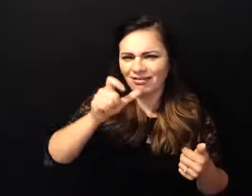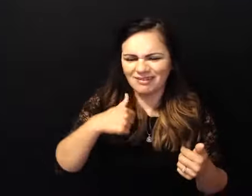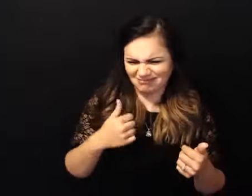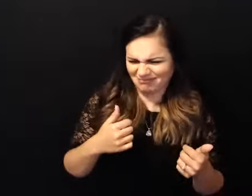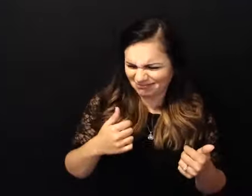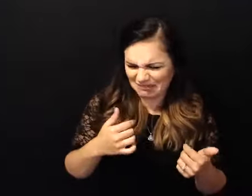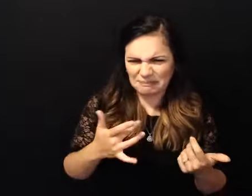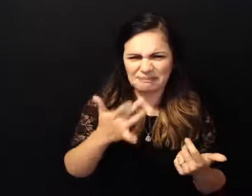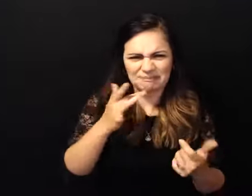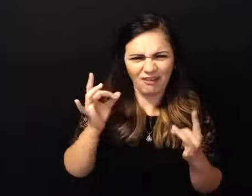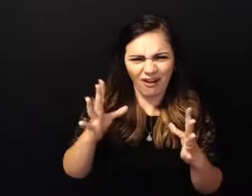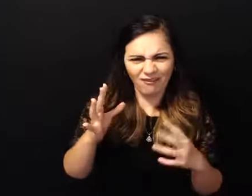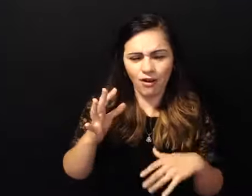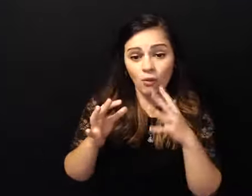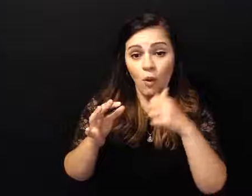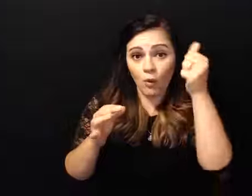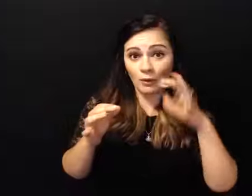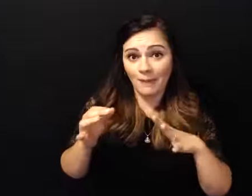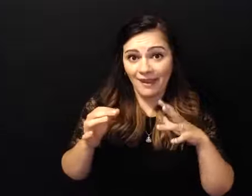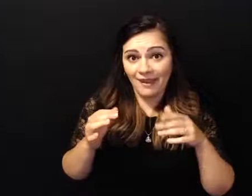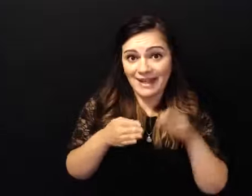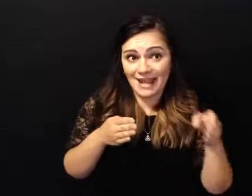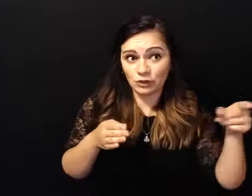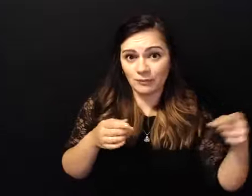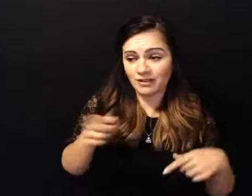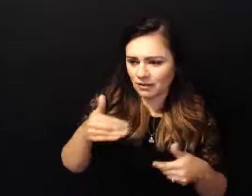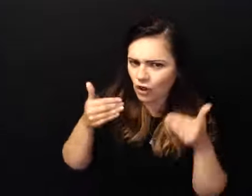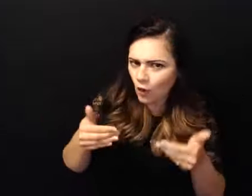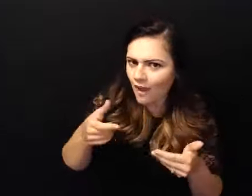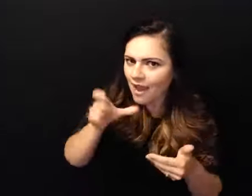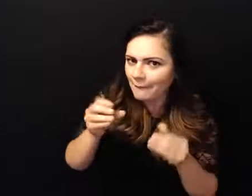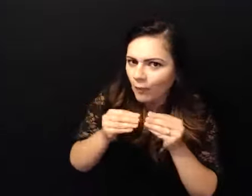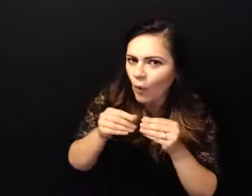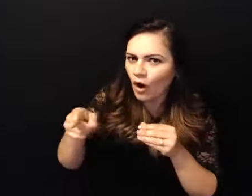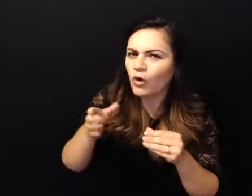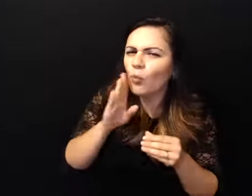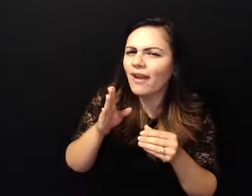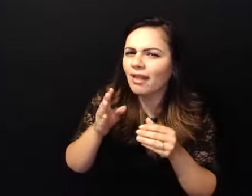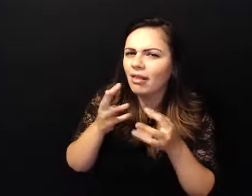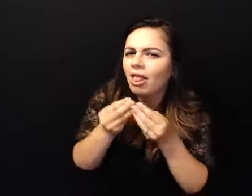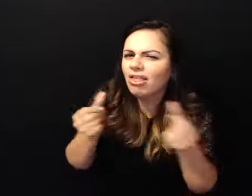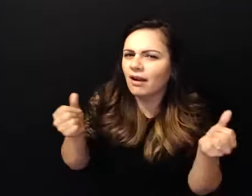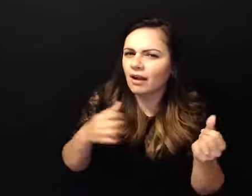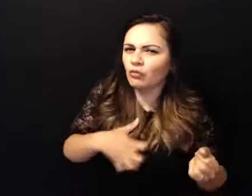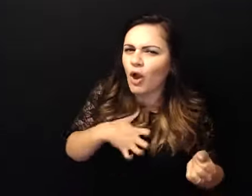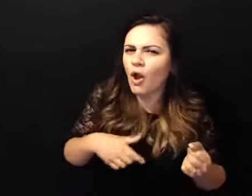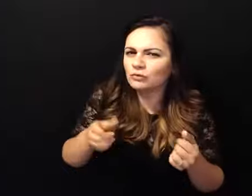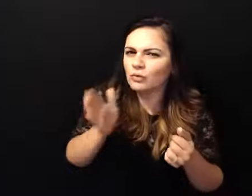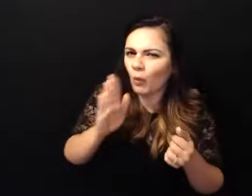me said just drink past that uh and he was right as soon as i drank past the uh it uh put a little warm feeling in my belly and